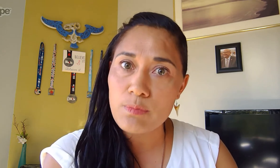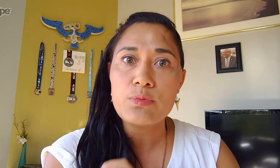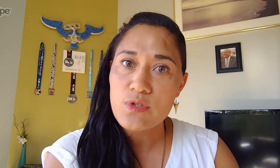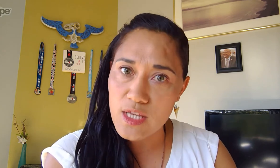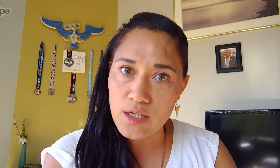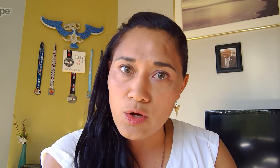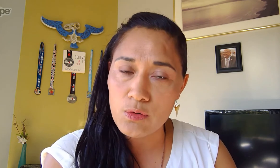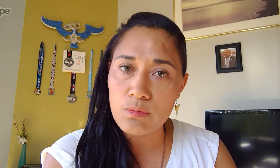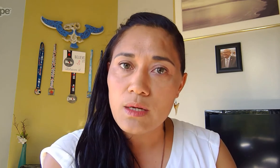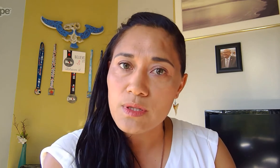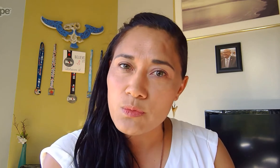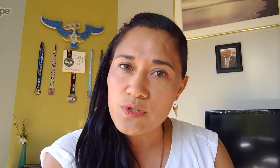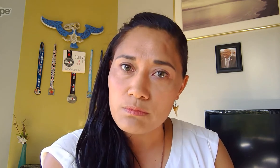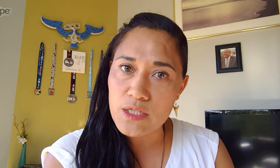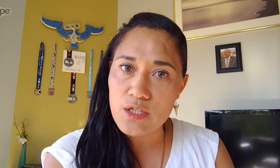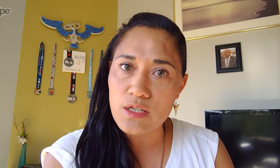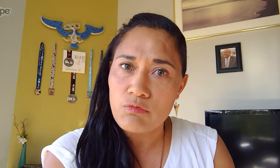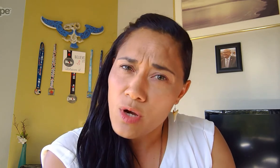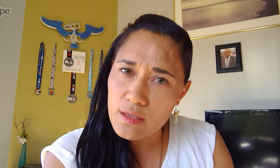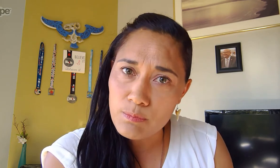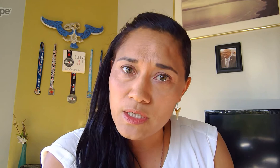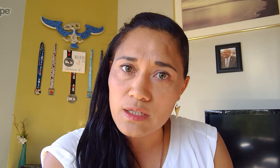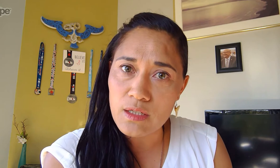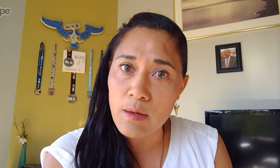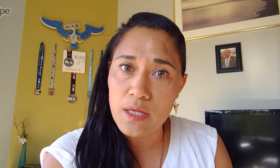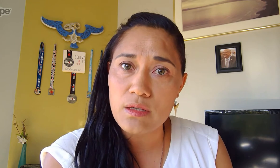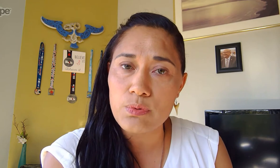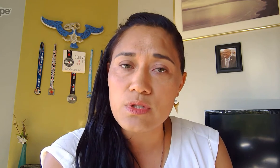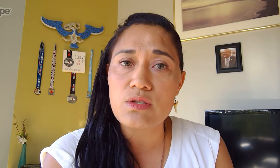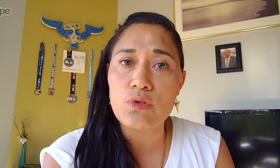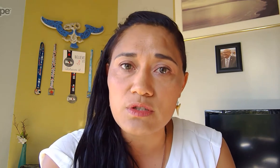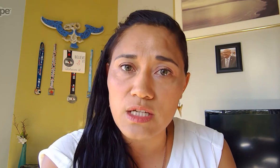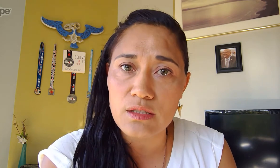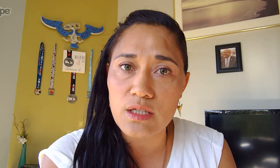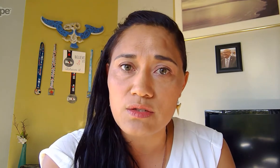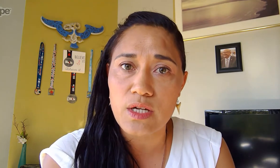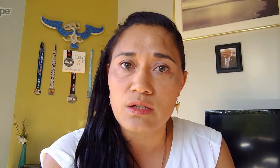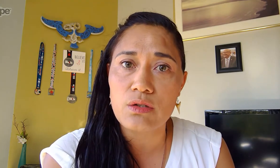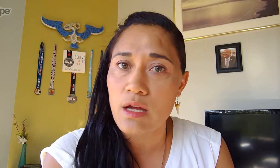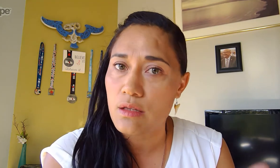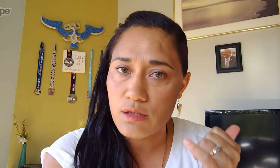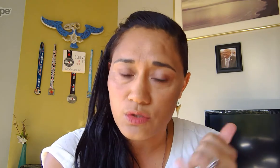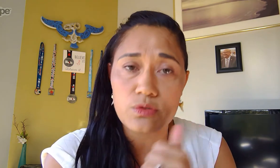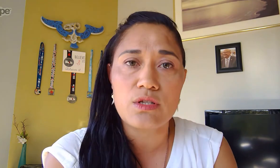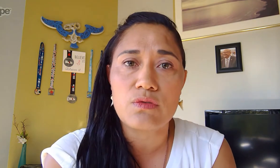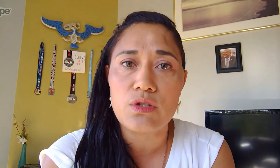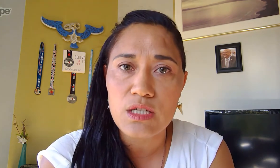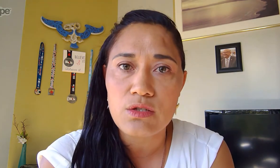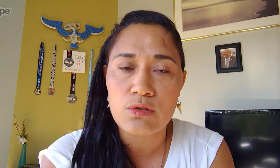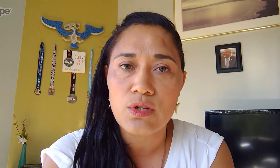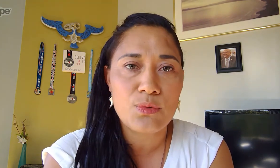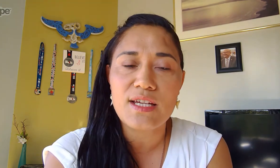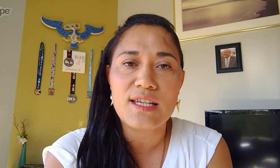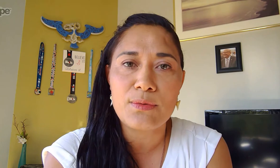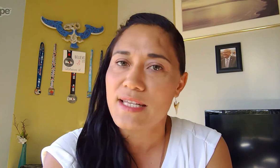Stay in your bubble. Stay at home. But there wasn't mention right at the beginning about the importance of contacting us whānau, the doctors, if you